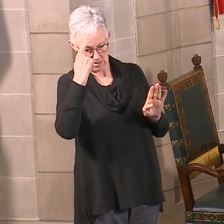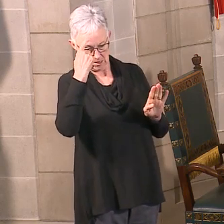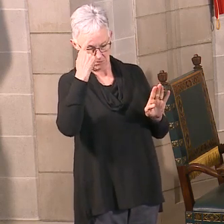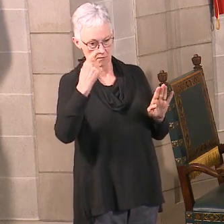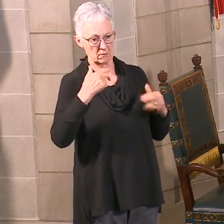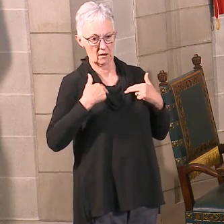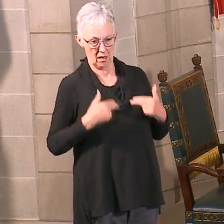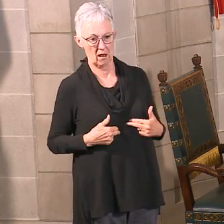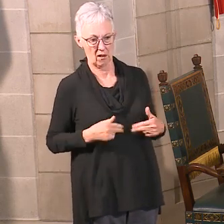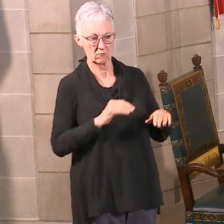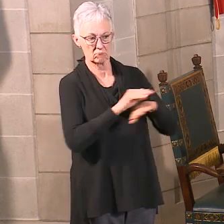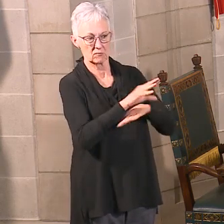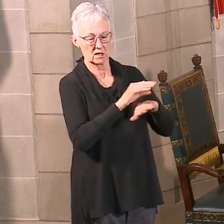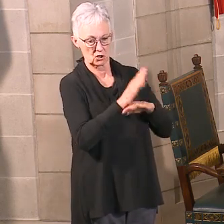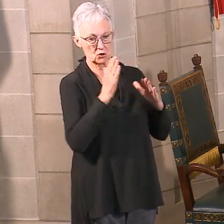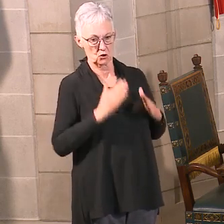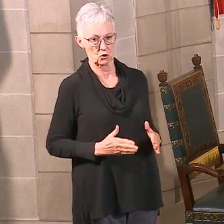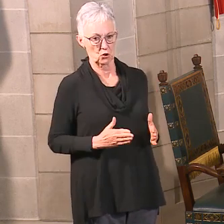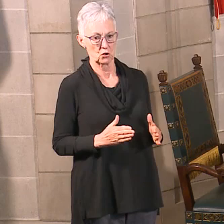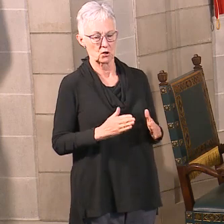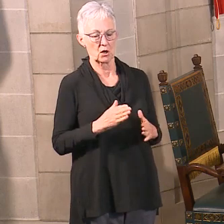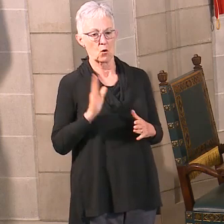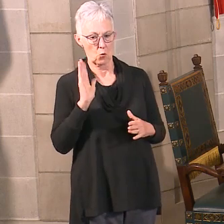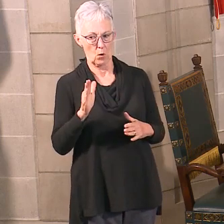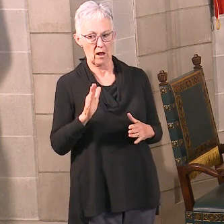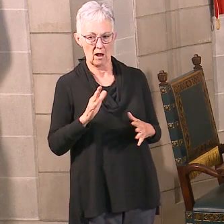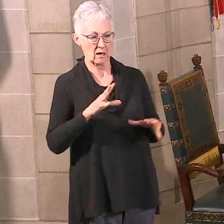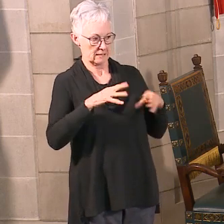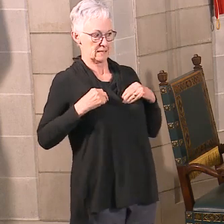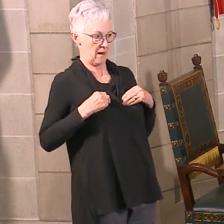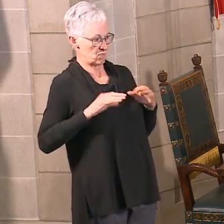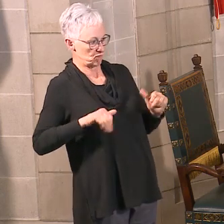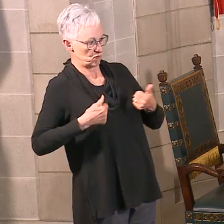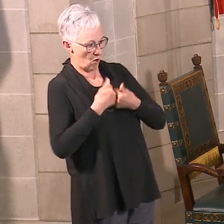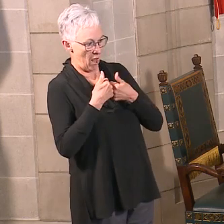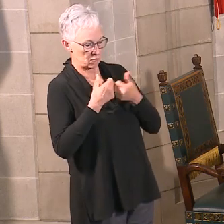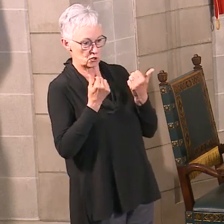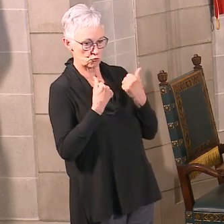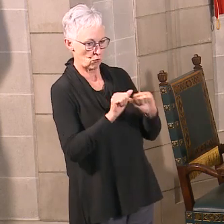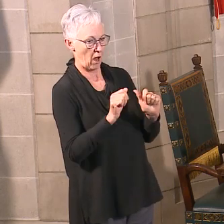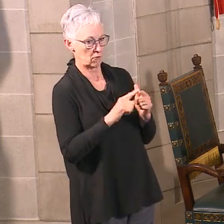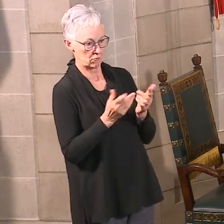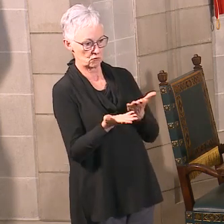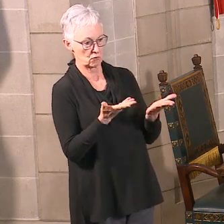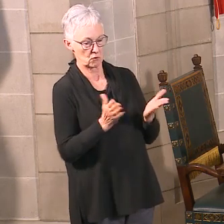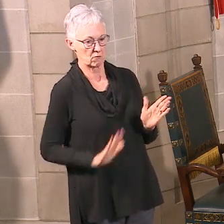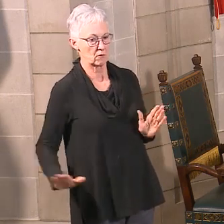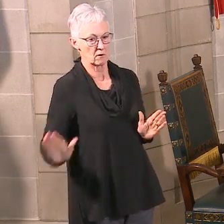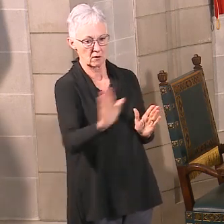clients and anyone in need of mental health services will receive the care that they need. Thank you.